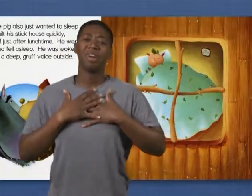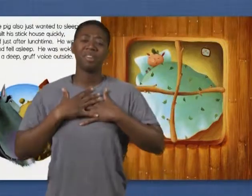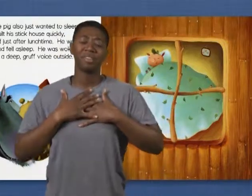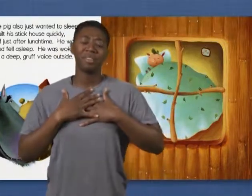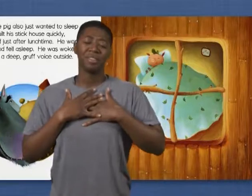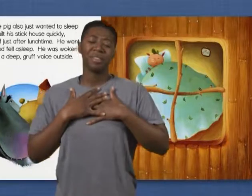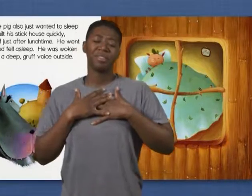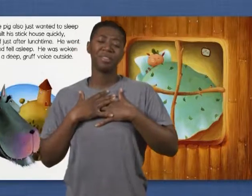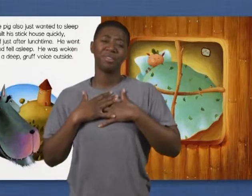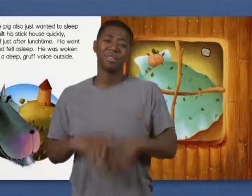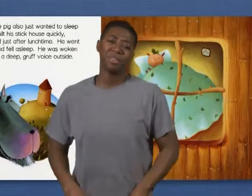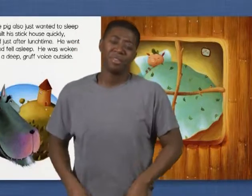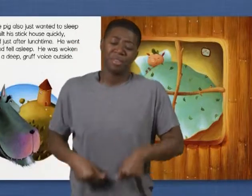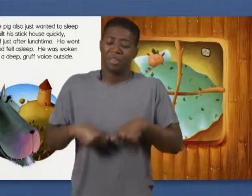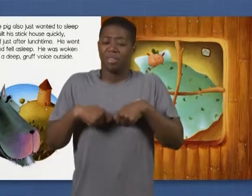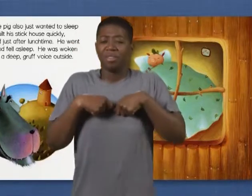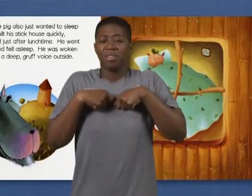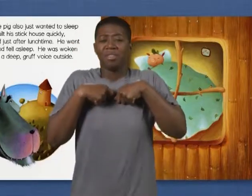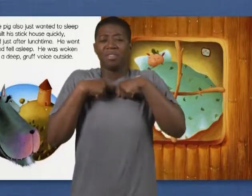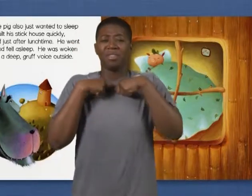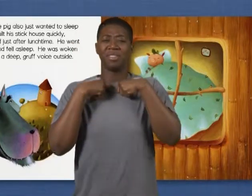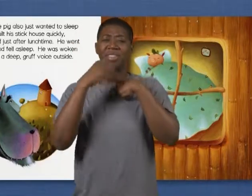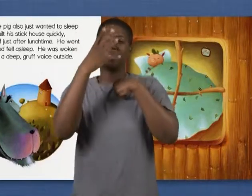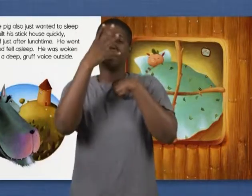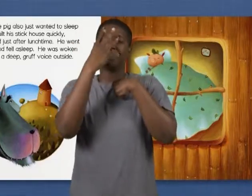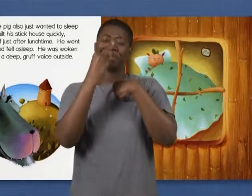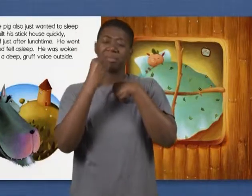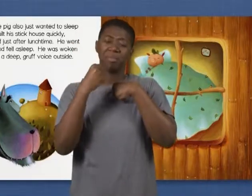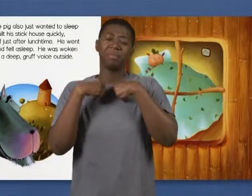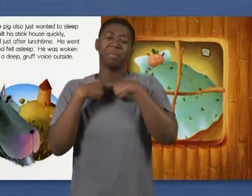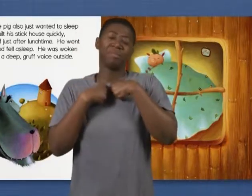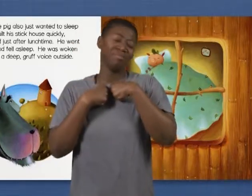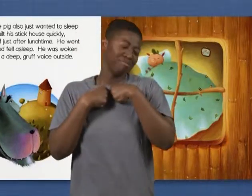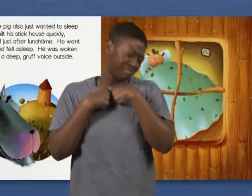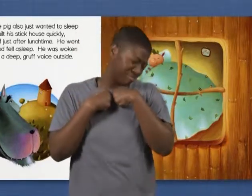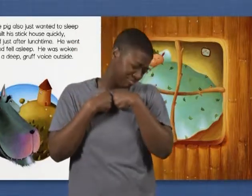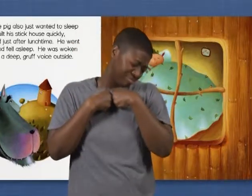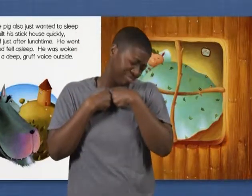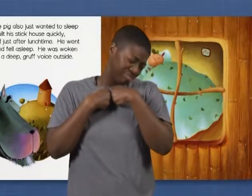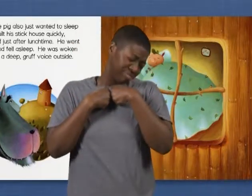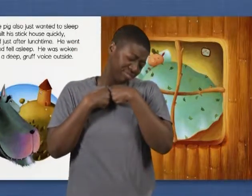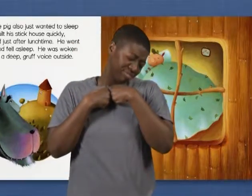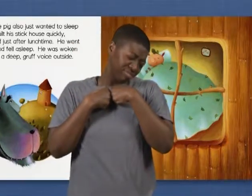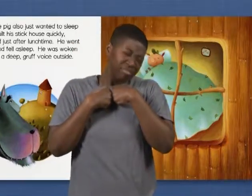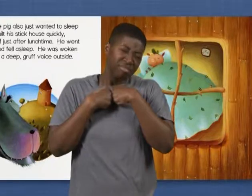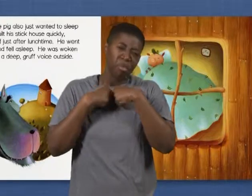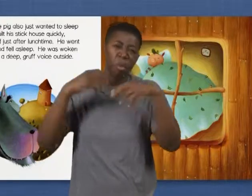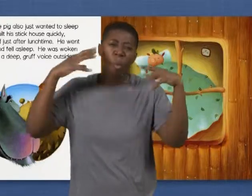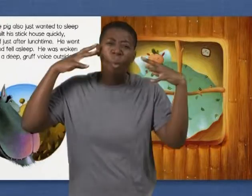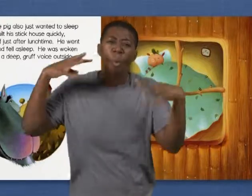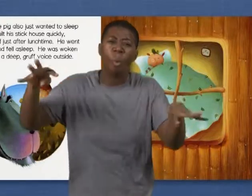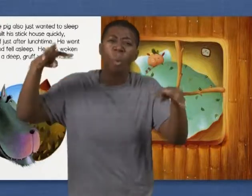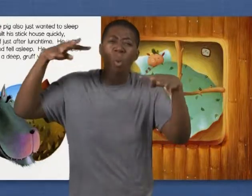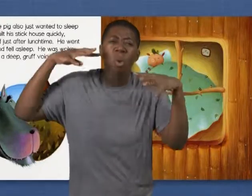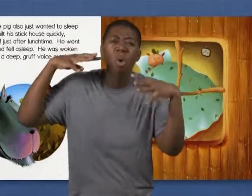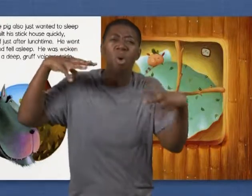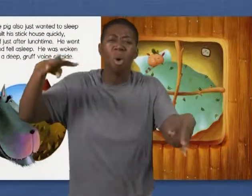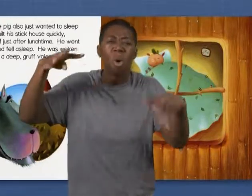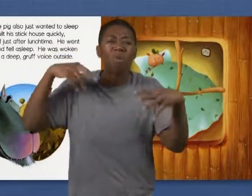He went inside to rest and fell asleep. He was woken by the sound